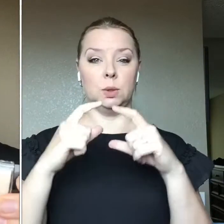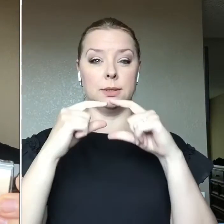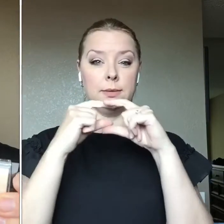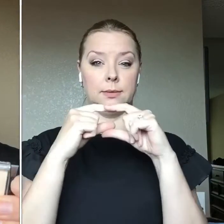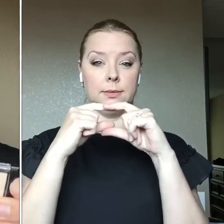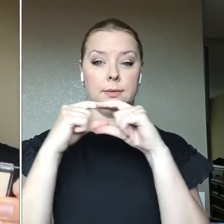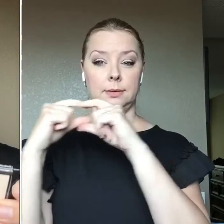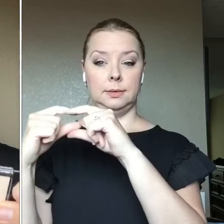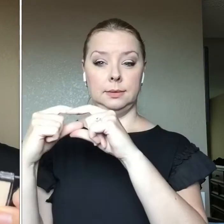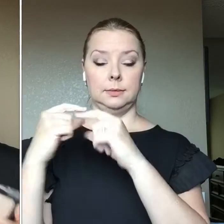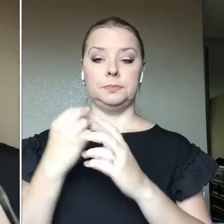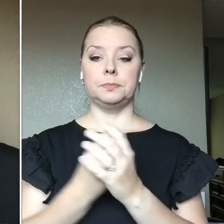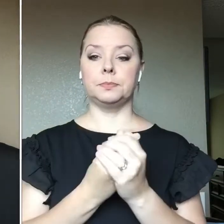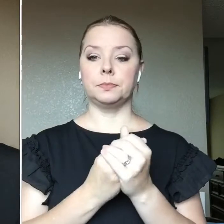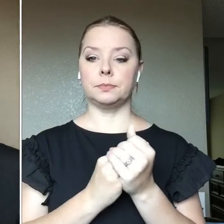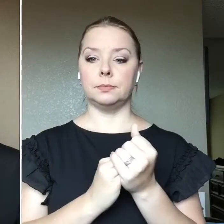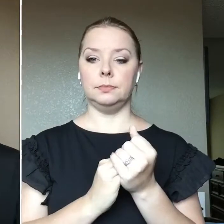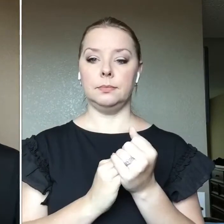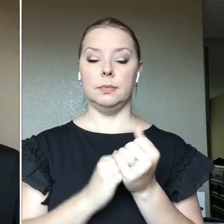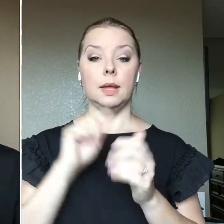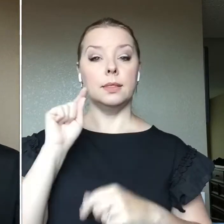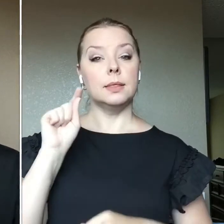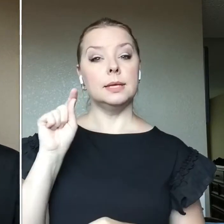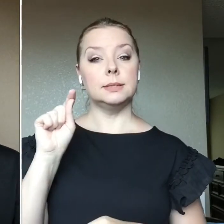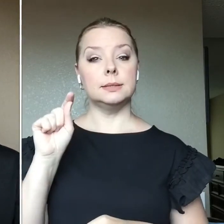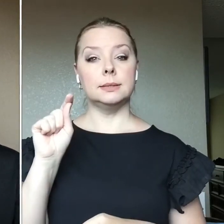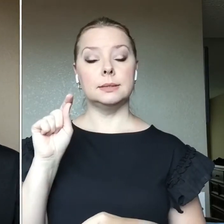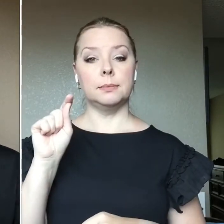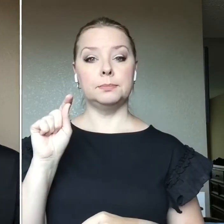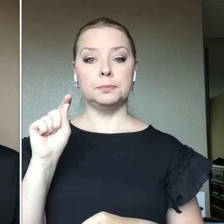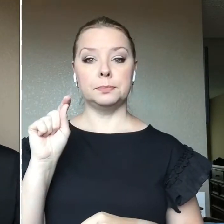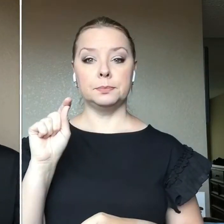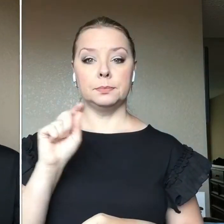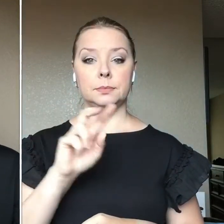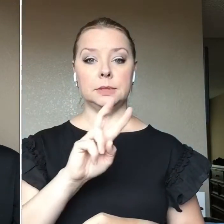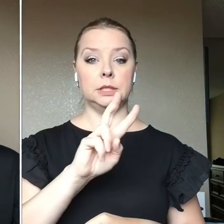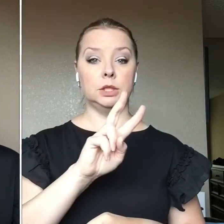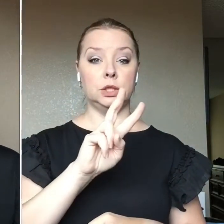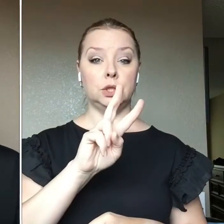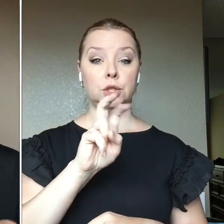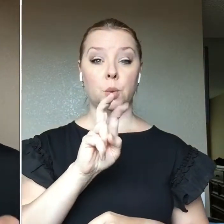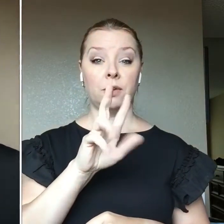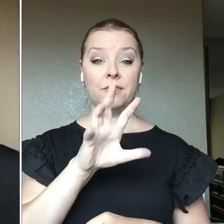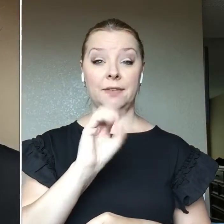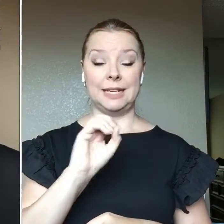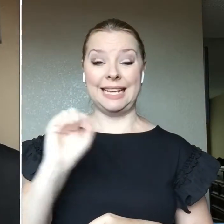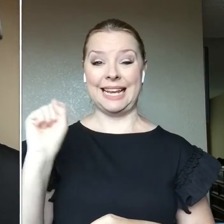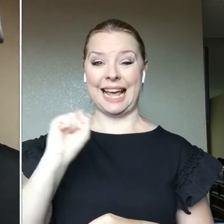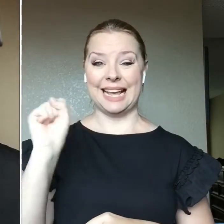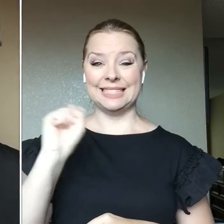colors. So this is 250S Tastefully Taupe.